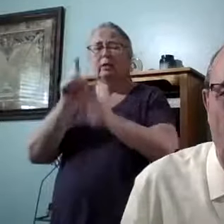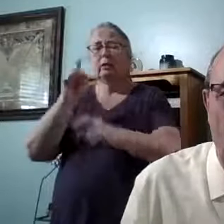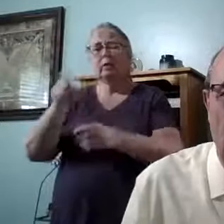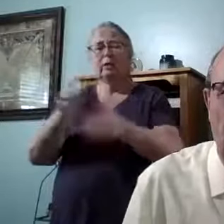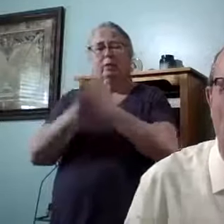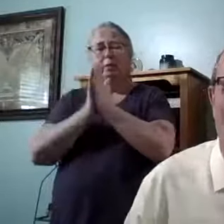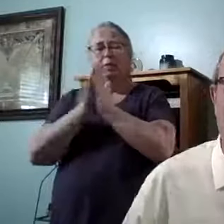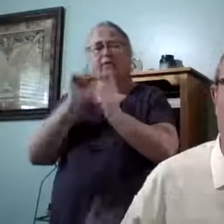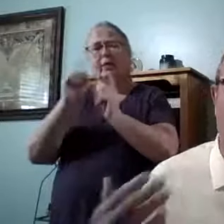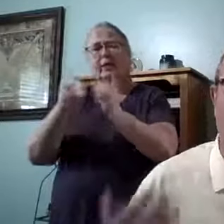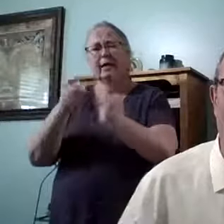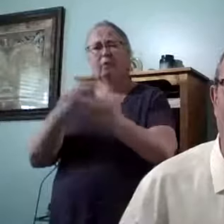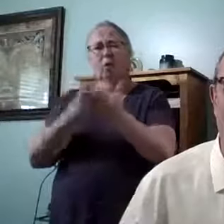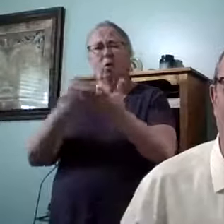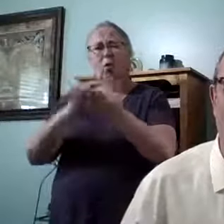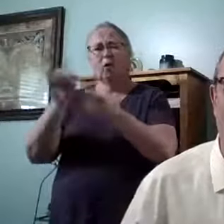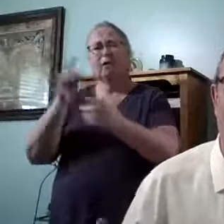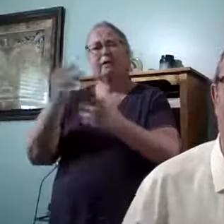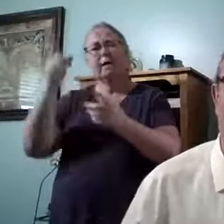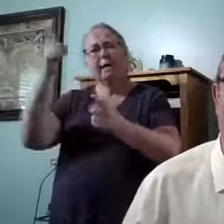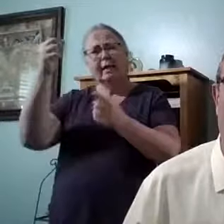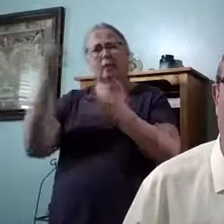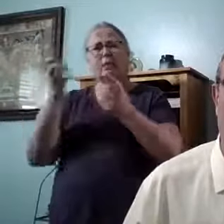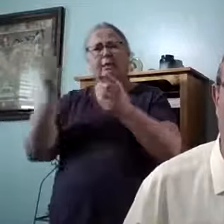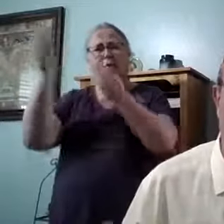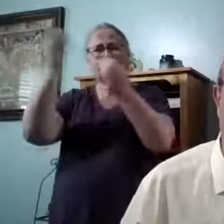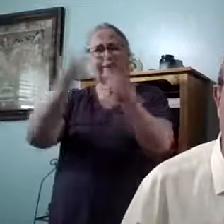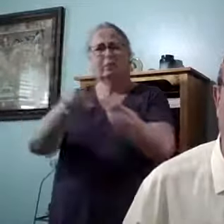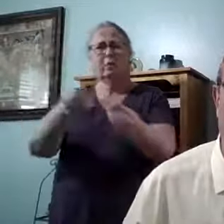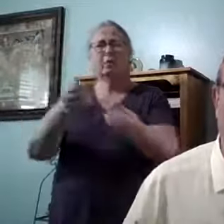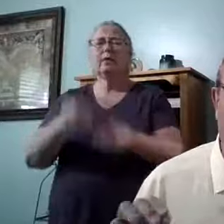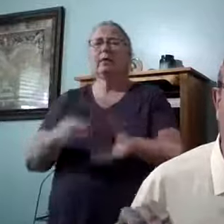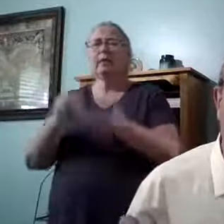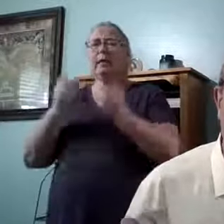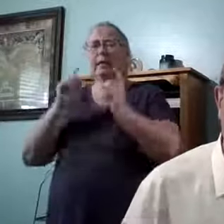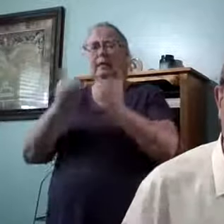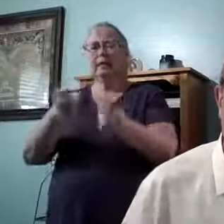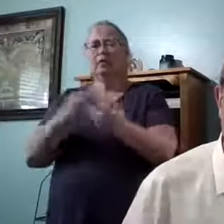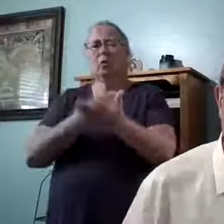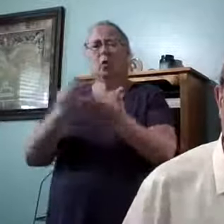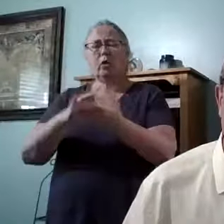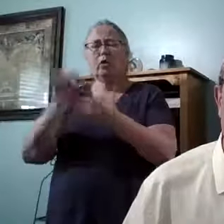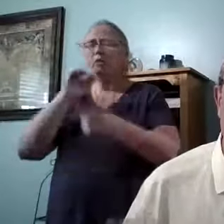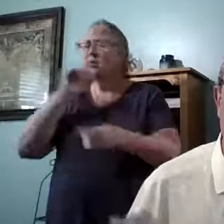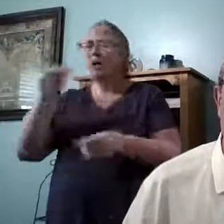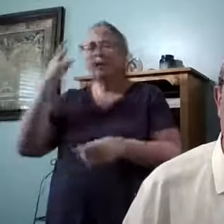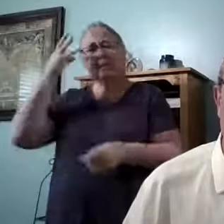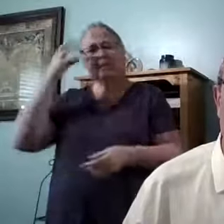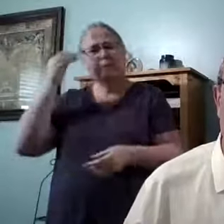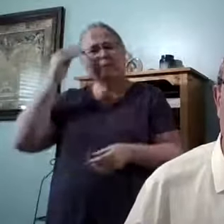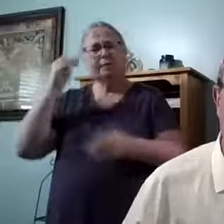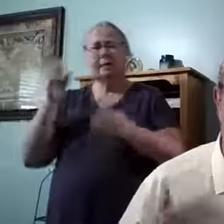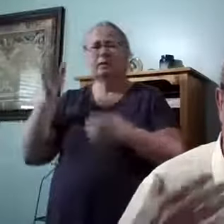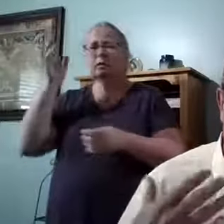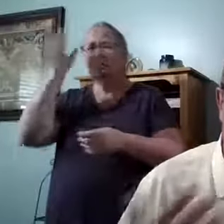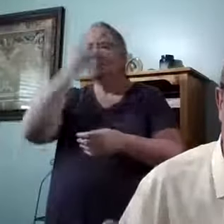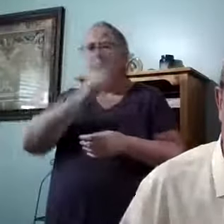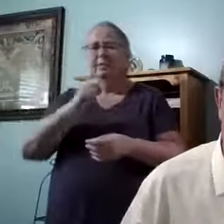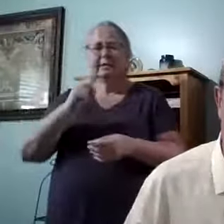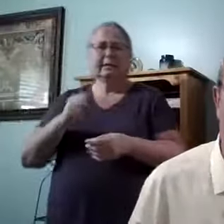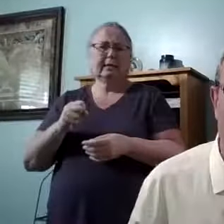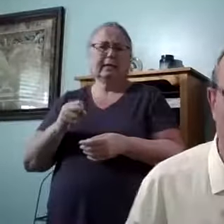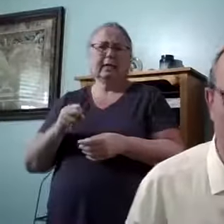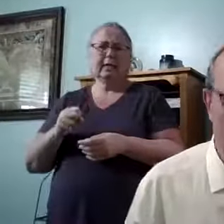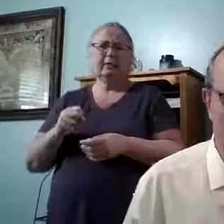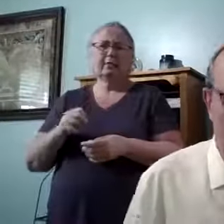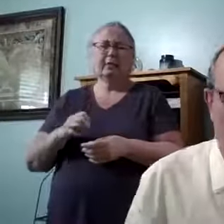the Holy Ghost. He wants to give you the gift of the Holy Ghost. Everybody, if you've not experienced that, you're missing out. And so I just wanted to